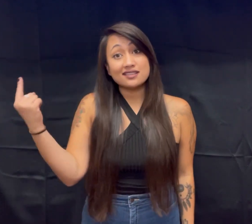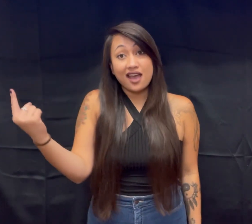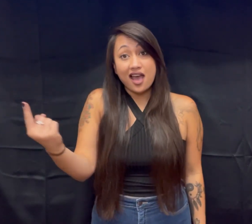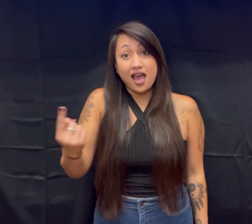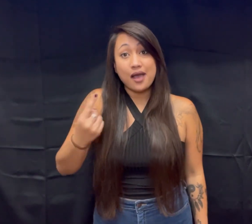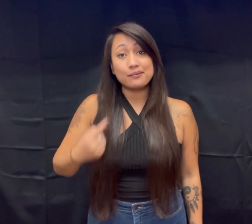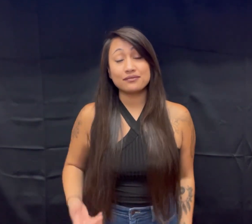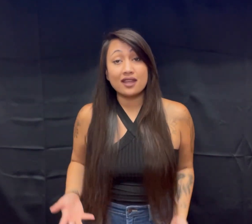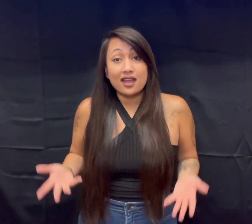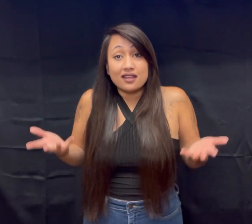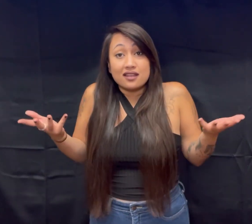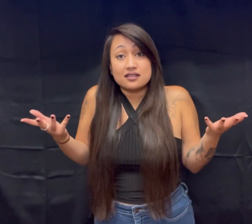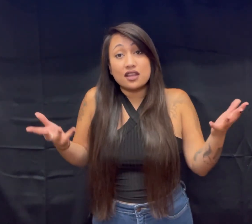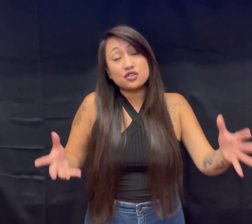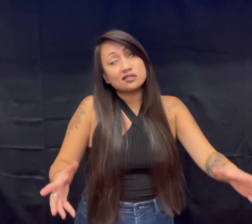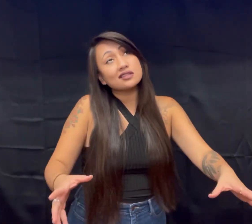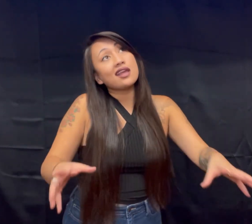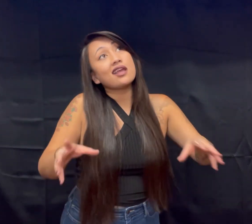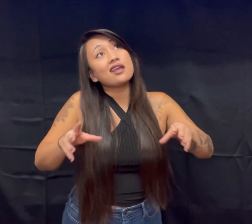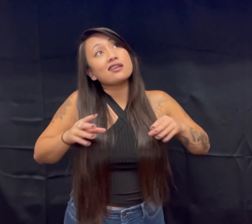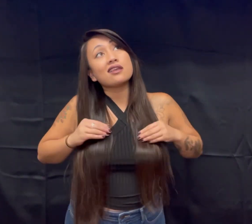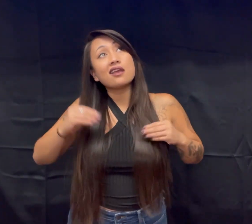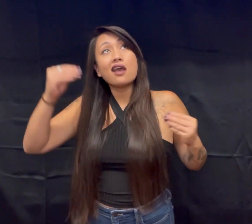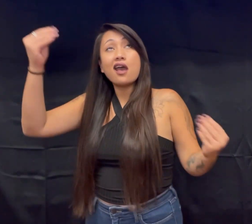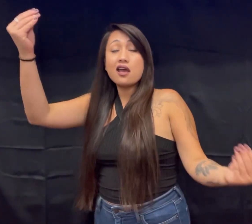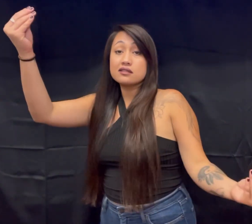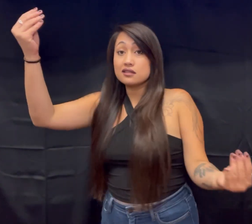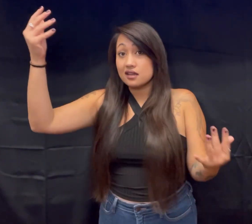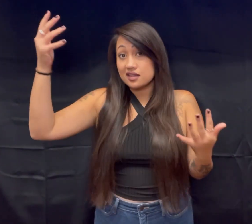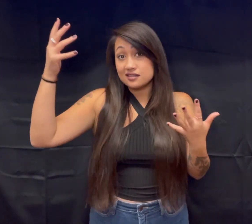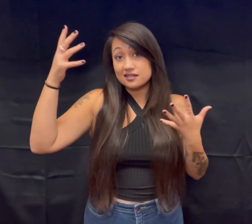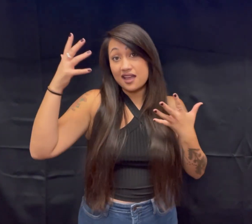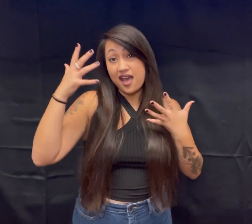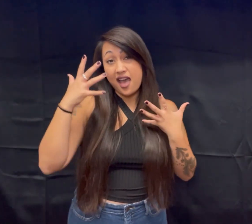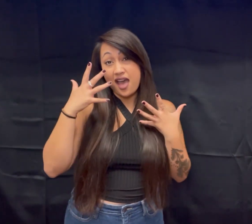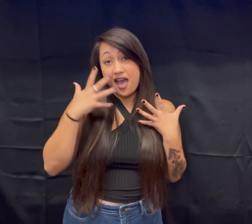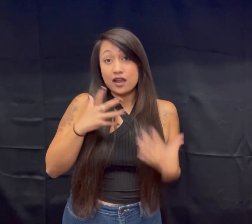time I guess I should take it as a sign